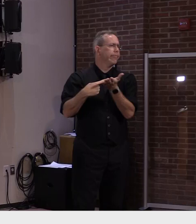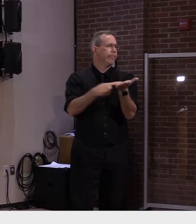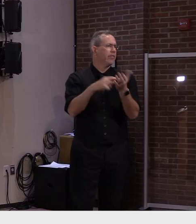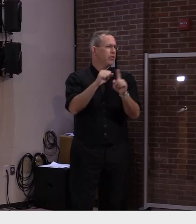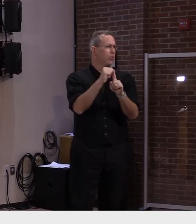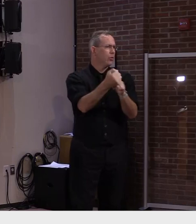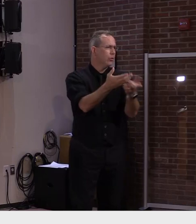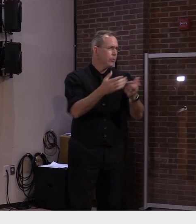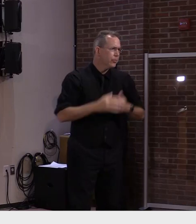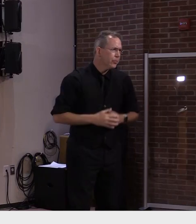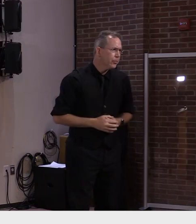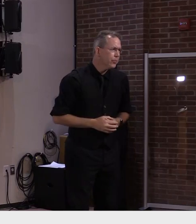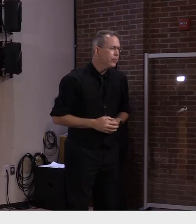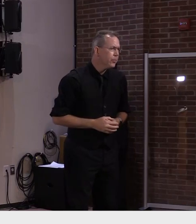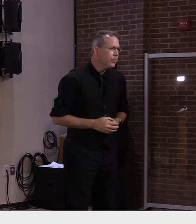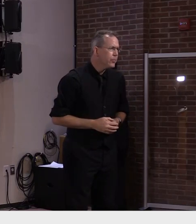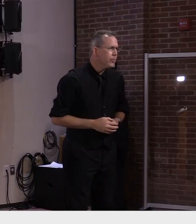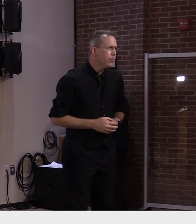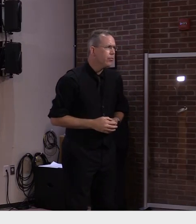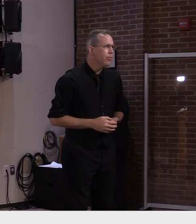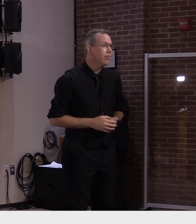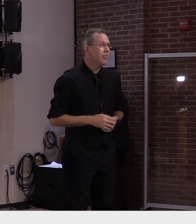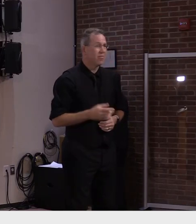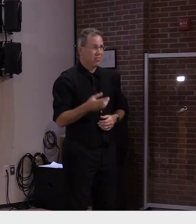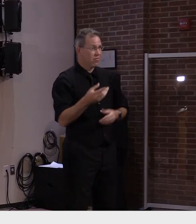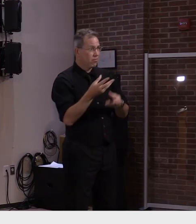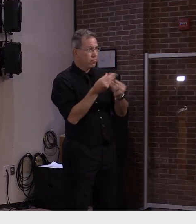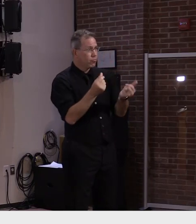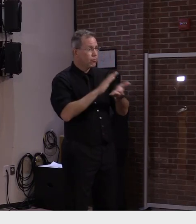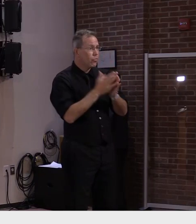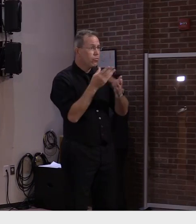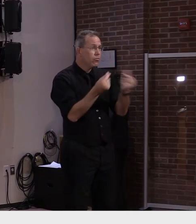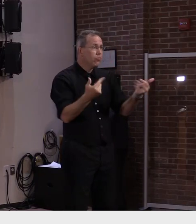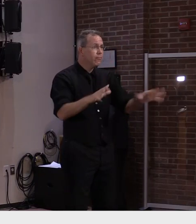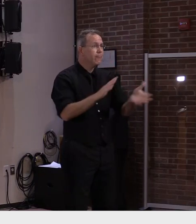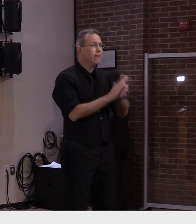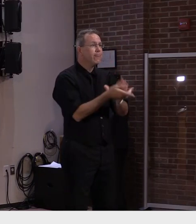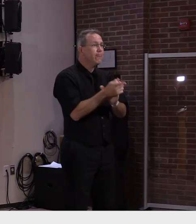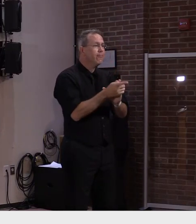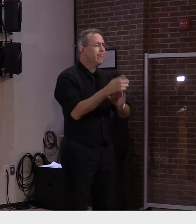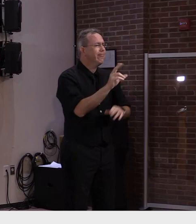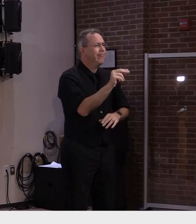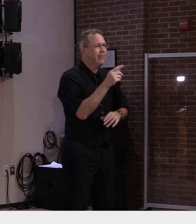But that won't be overnight either. mean, the courts are are backed up as well.